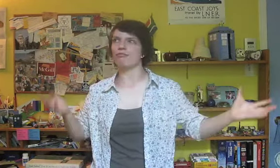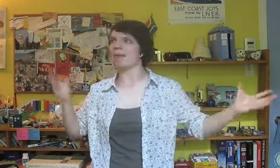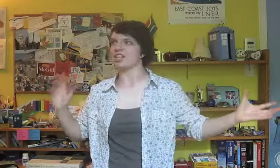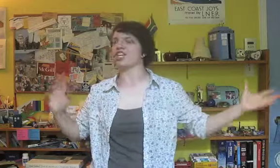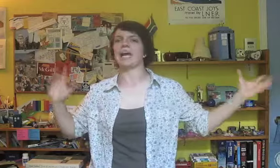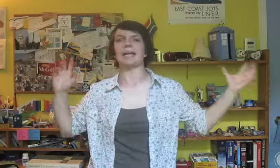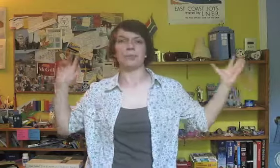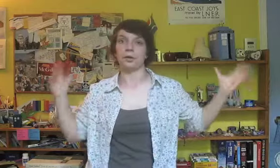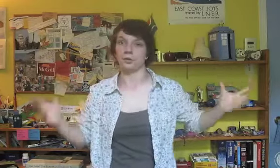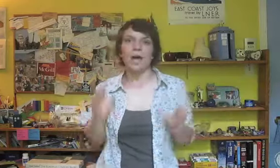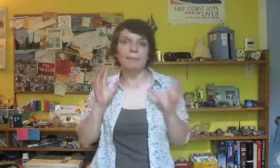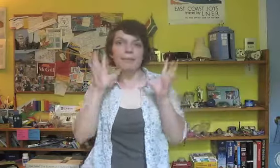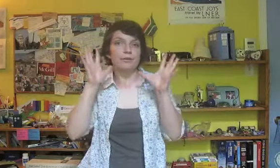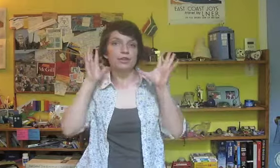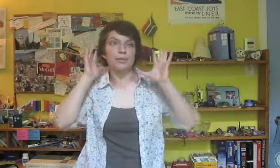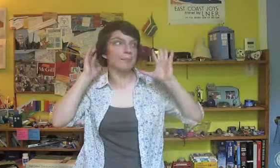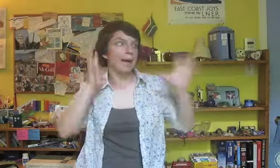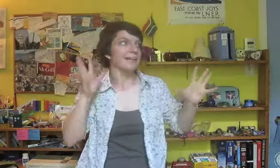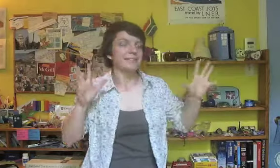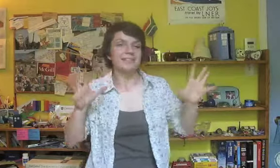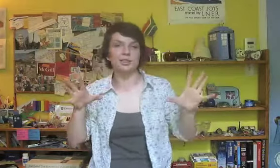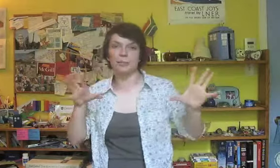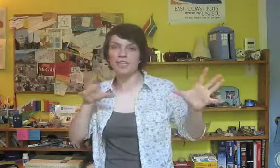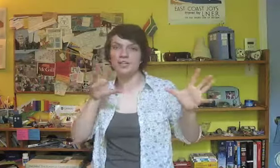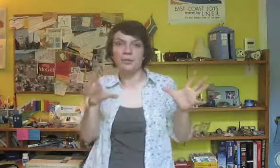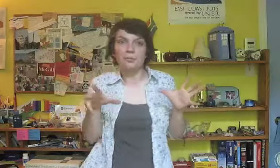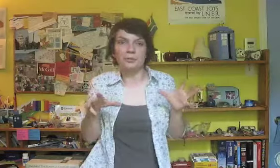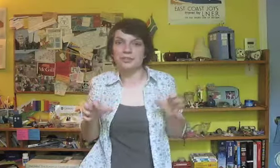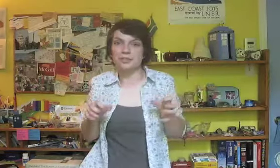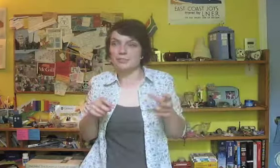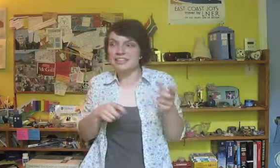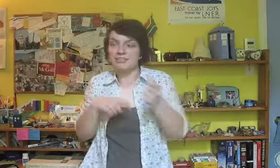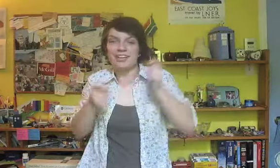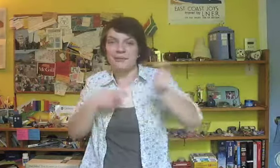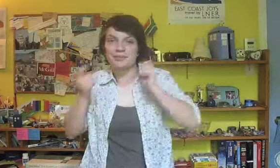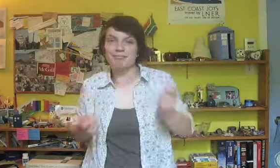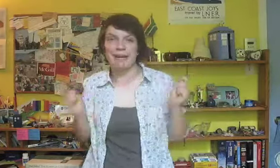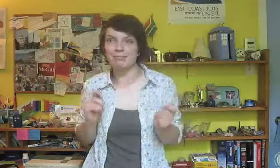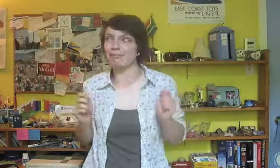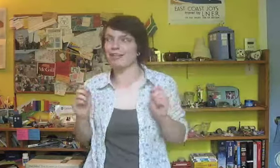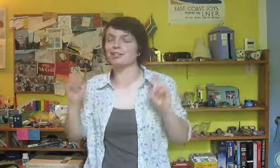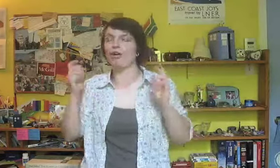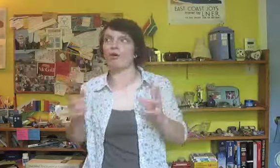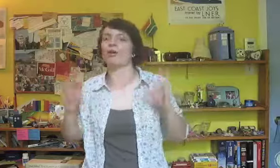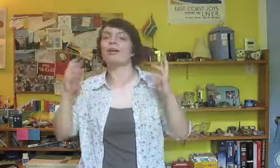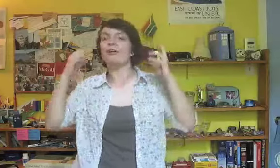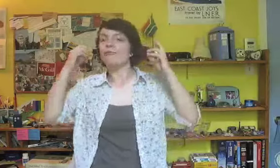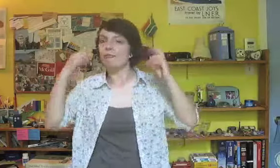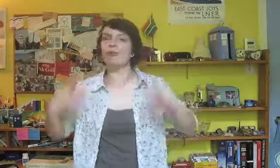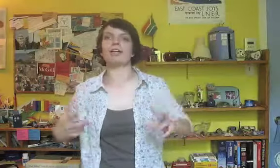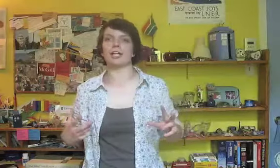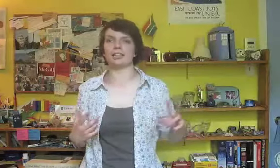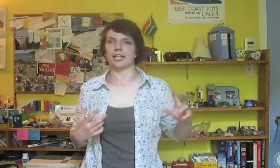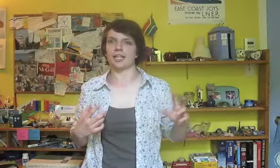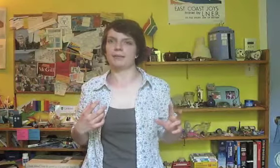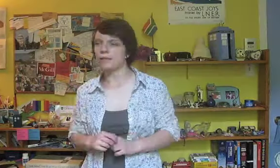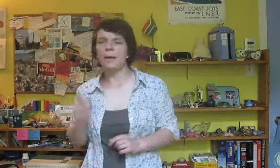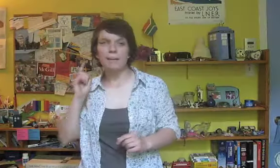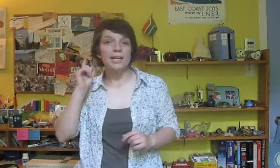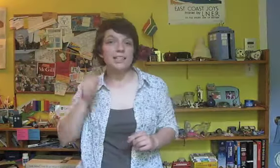magic and wonder. I mean, there are so many pens and so many notebooks and so many different colours of paper and it's all very exciting. But as I